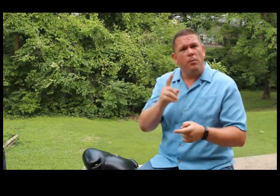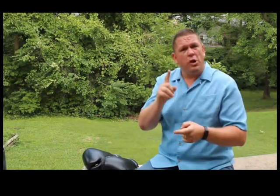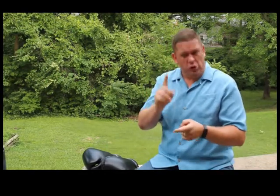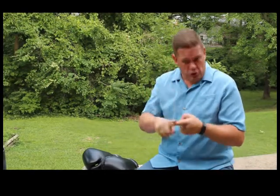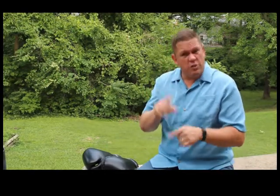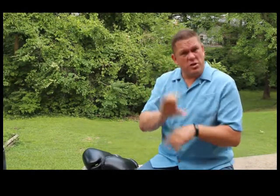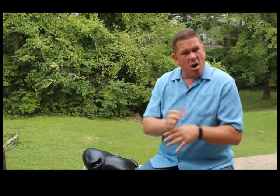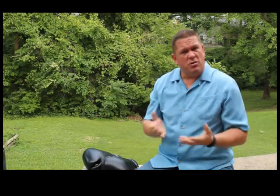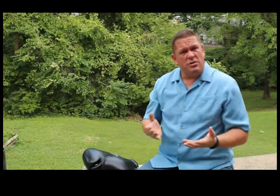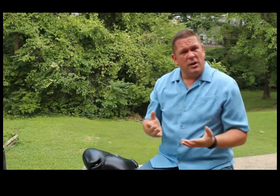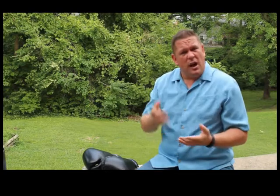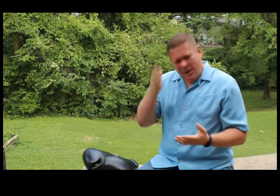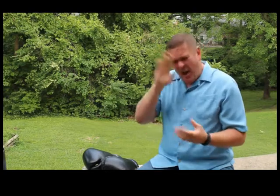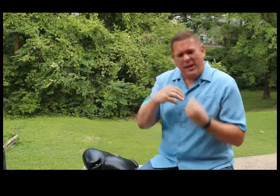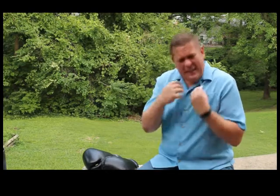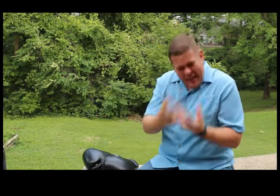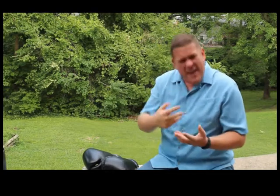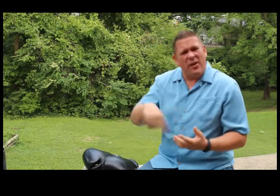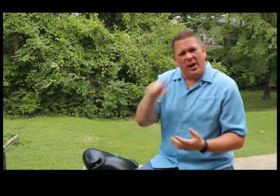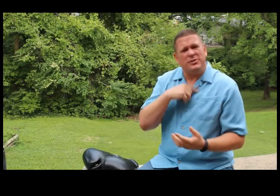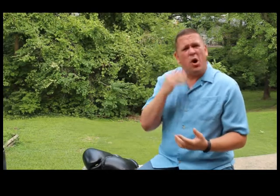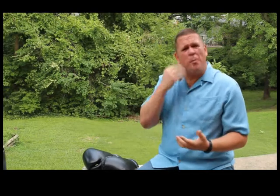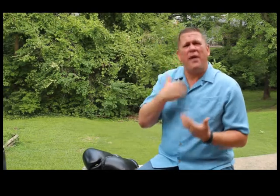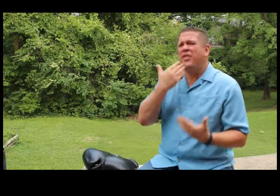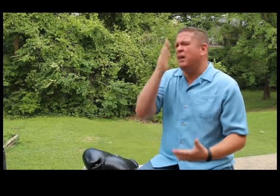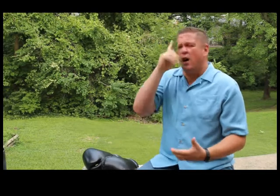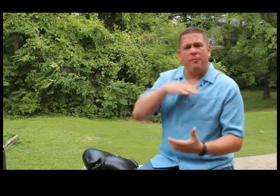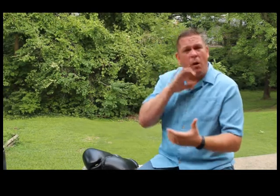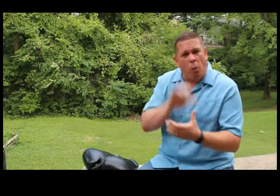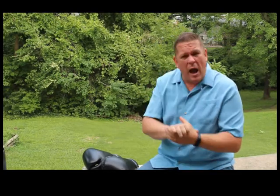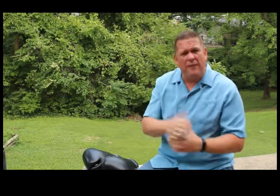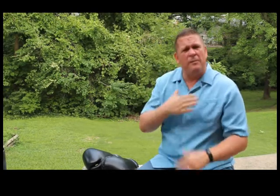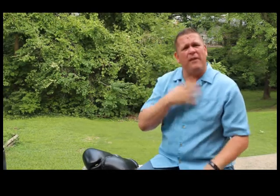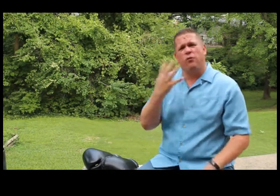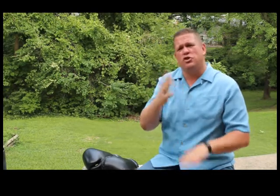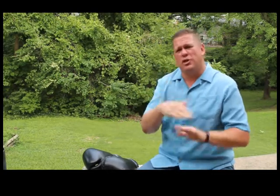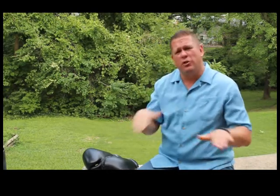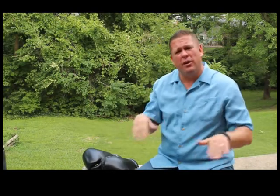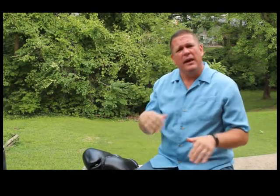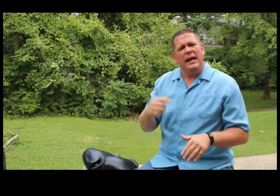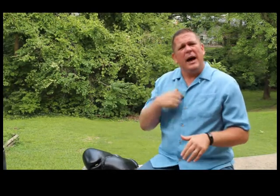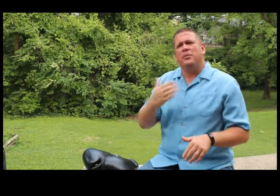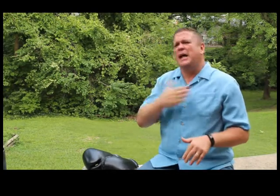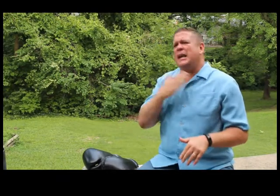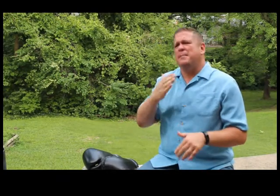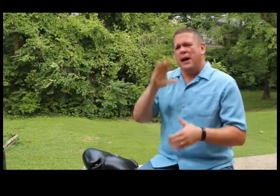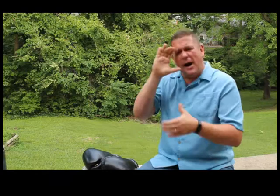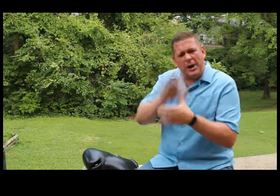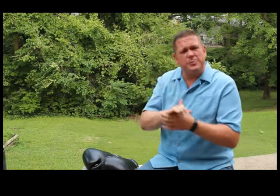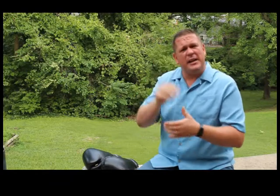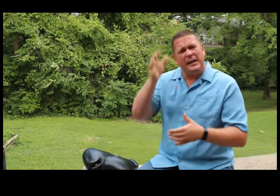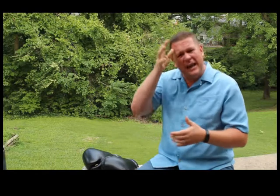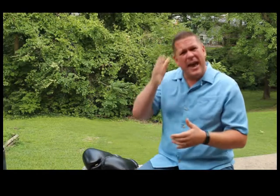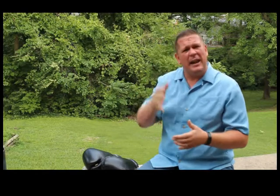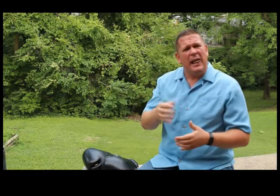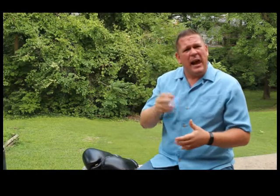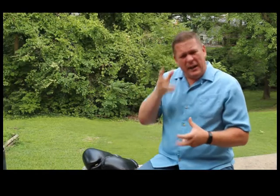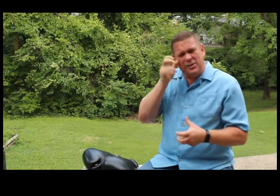to the church. And God gave us the home. I thank God for my wife and my four children. I'm glad to be a husband and a dad. And listen,